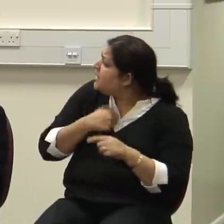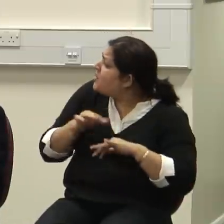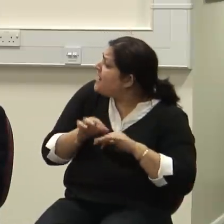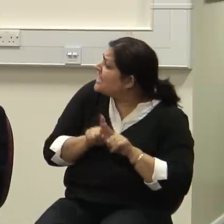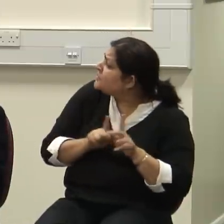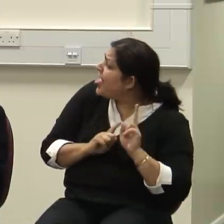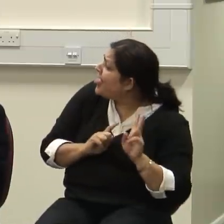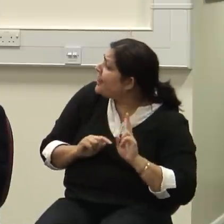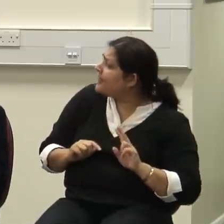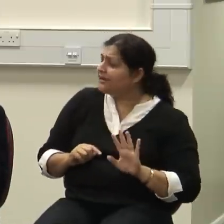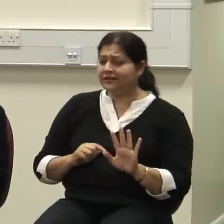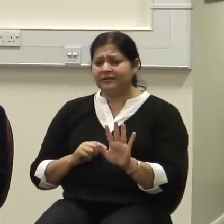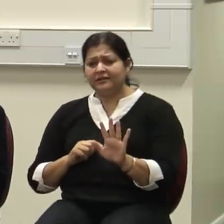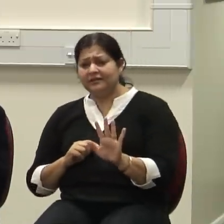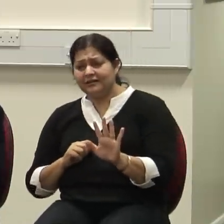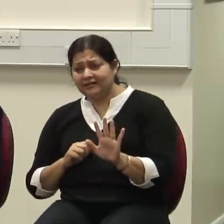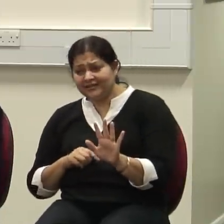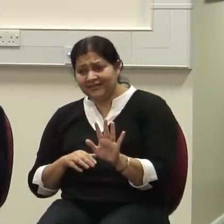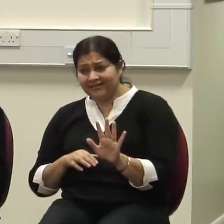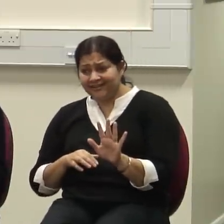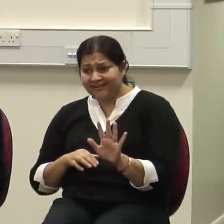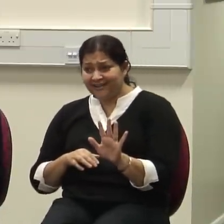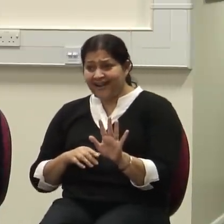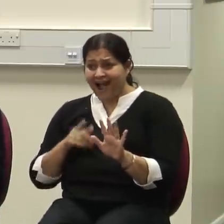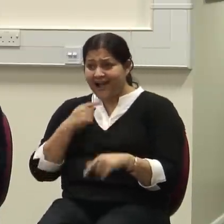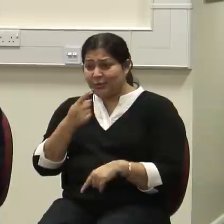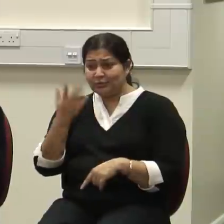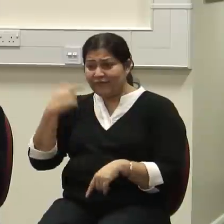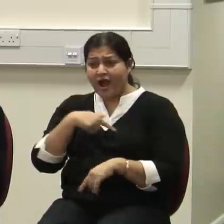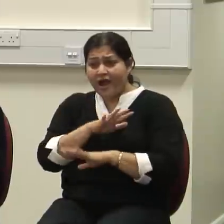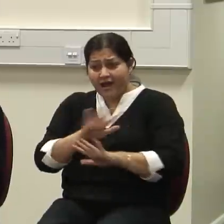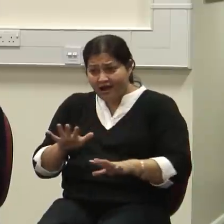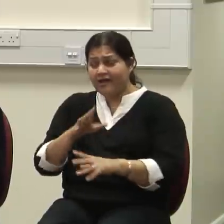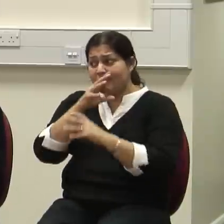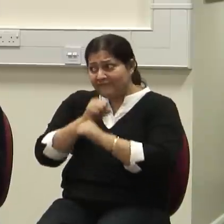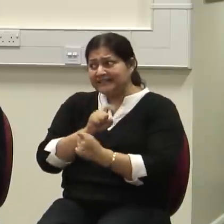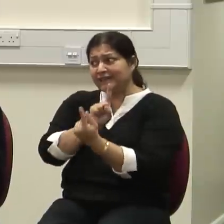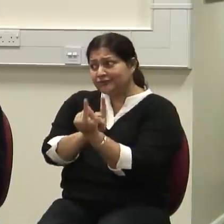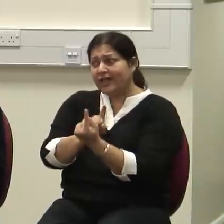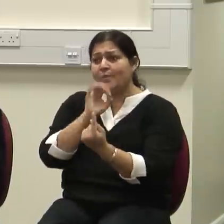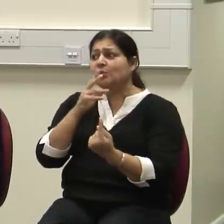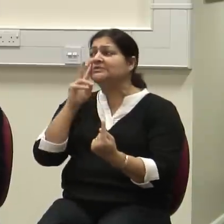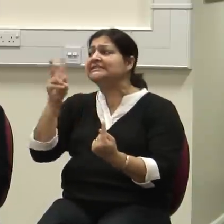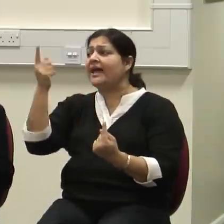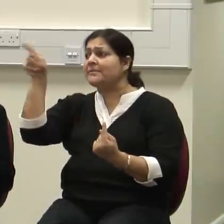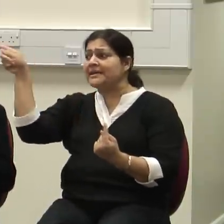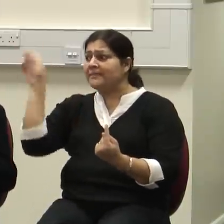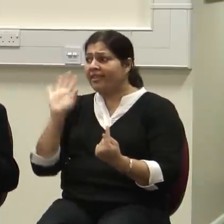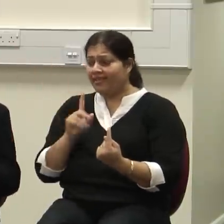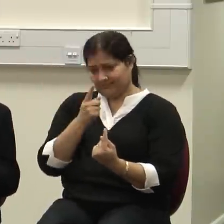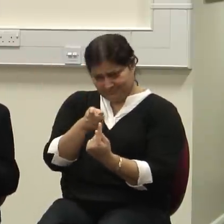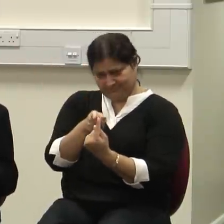that to you. He says, I'm not seeing anybody else. I'll be happy to see you again. You see, this is